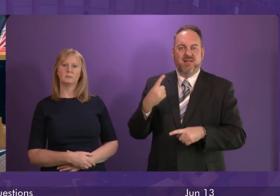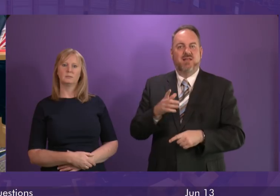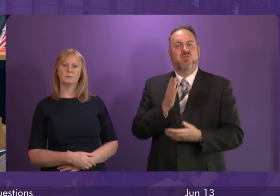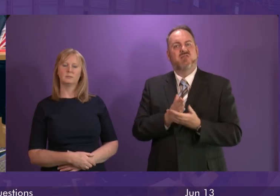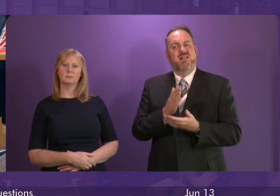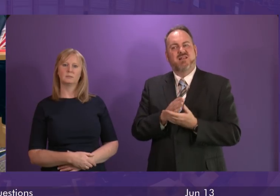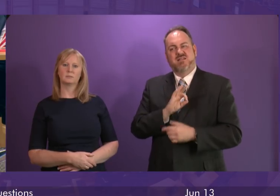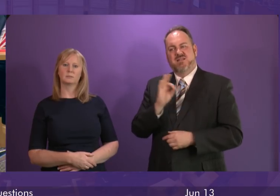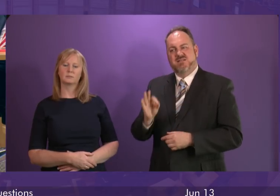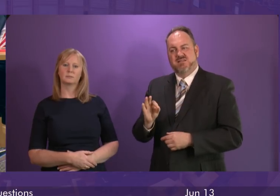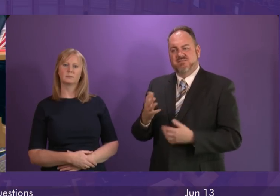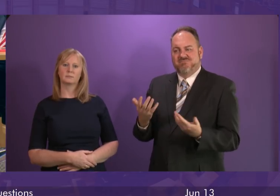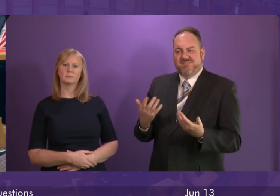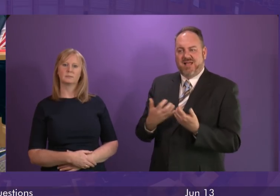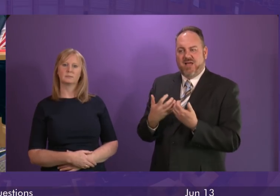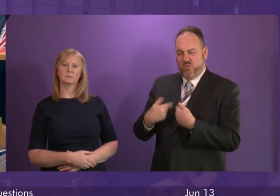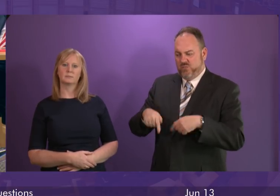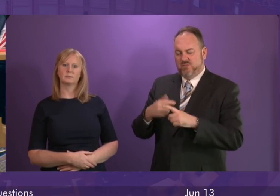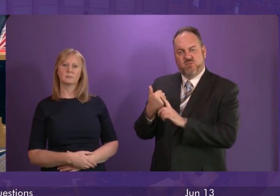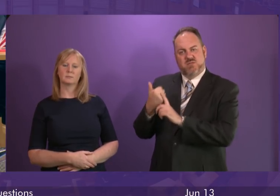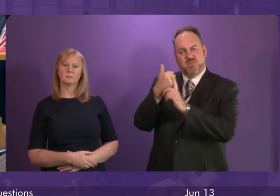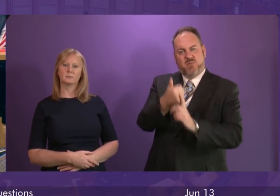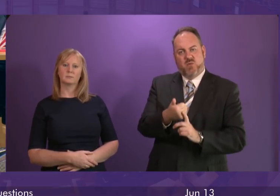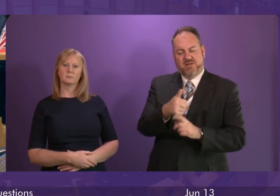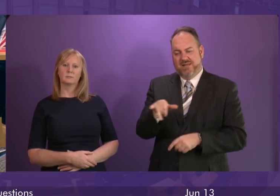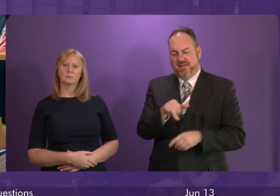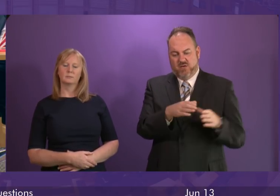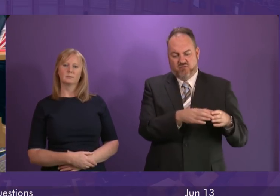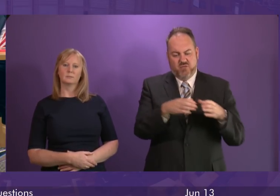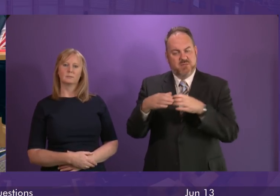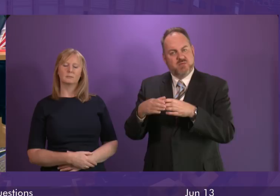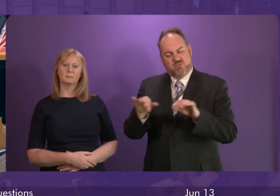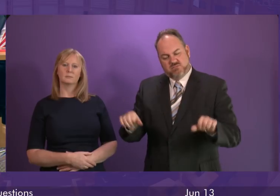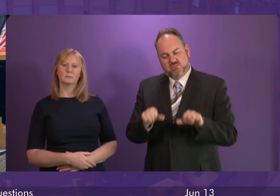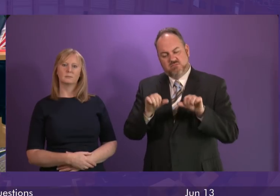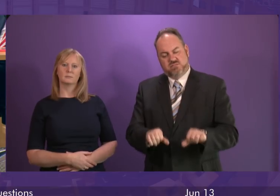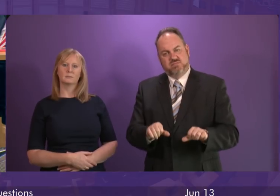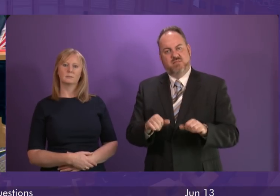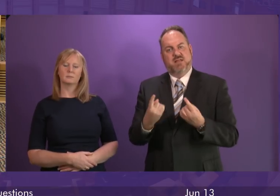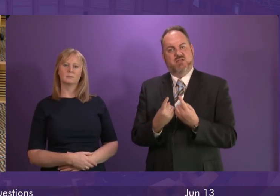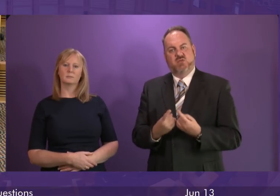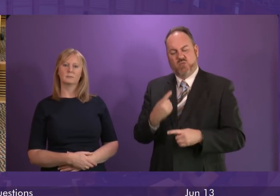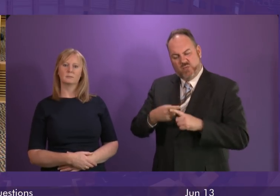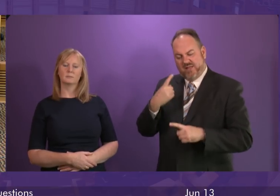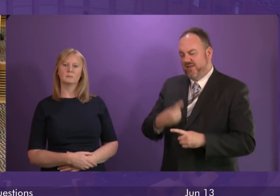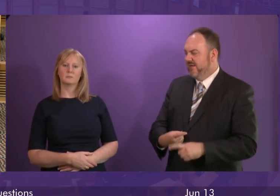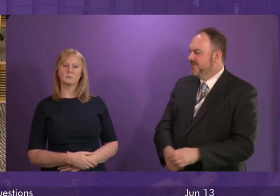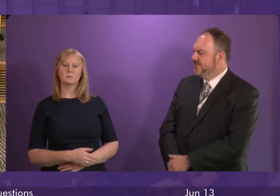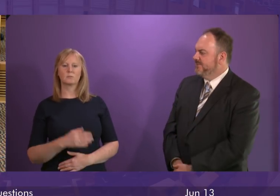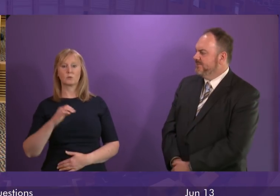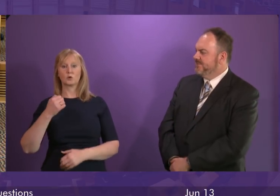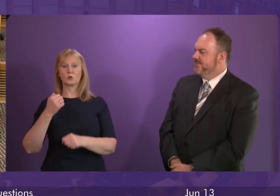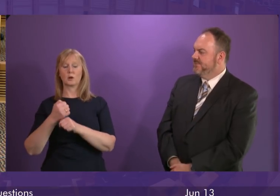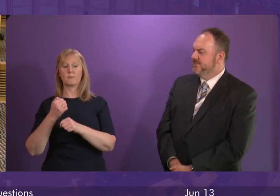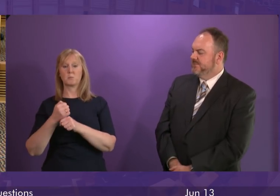its ministers or indeed its agencies will provide assistance to either party to help settle this dispute quickly? First Minister. The Scottish